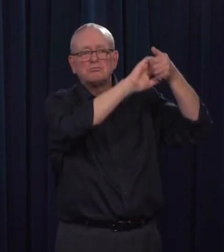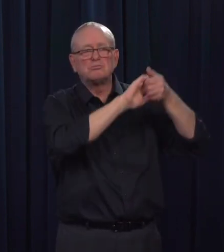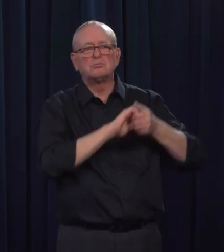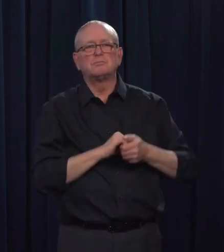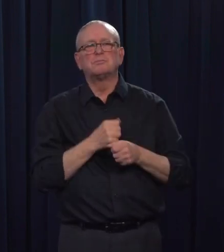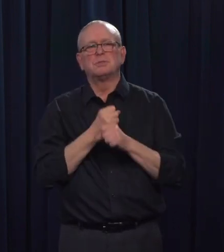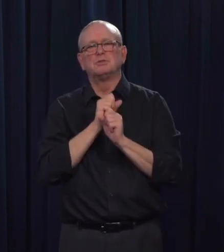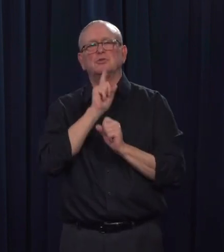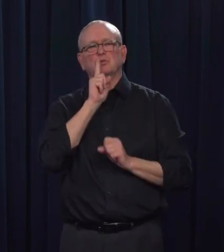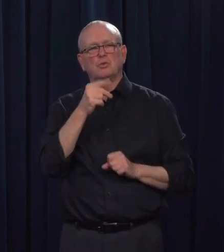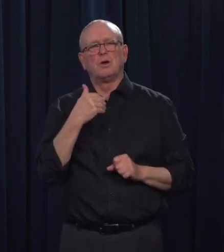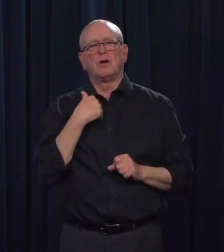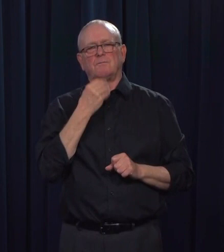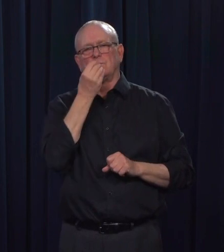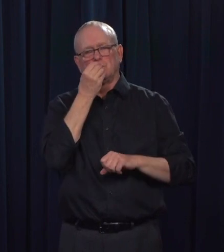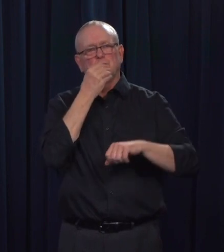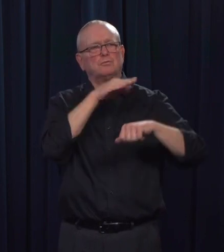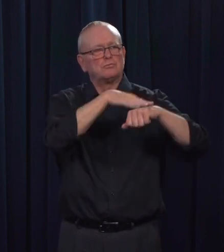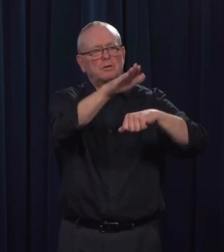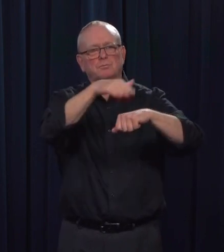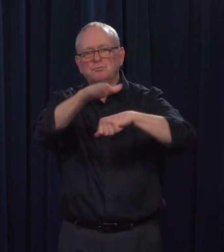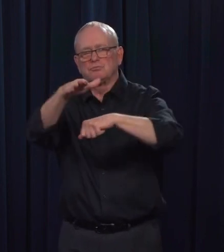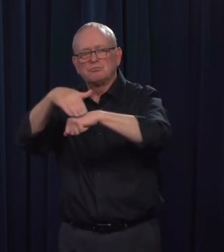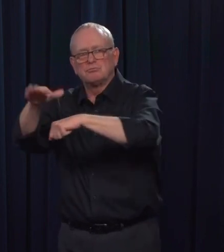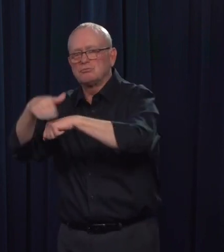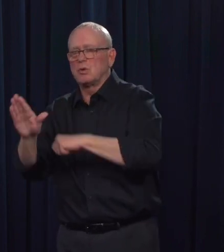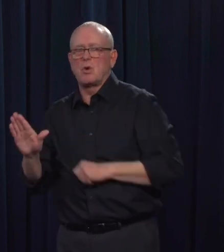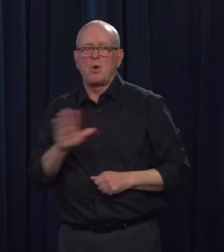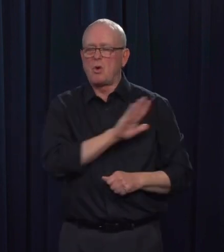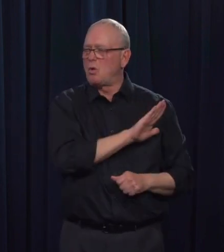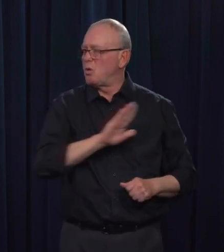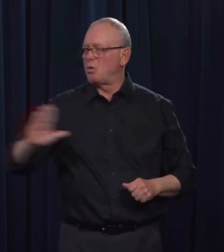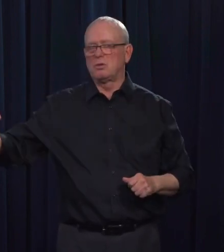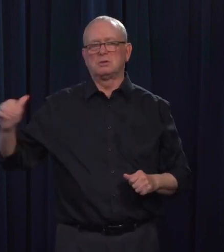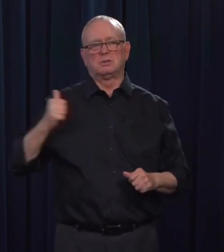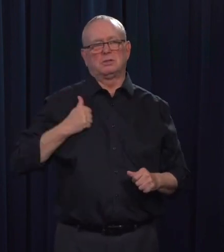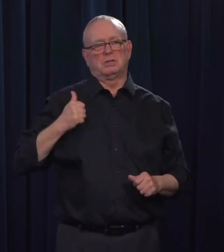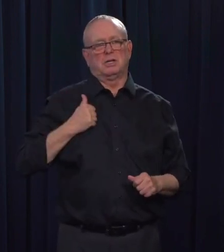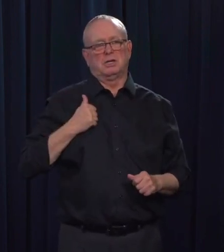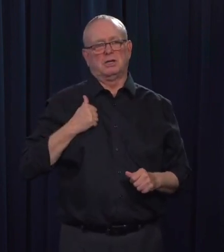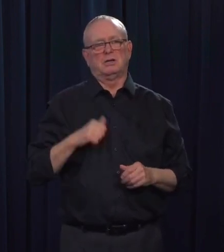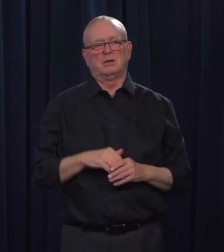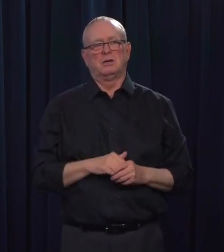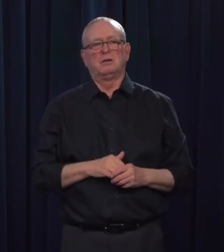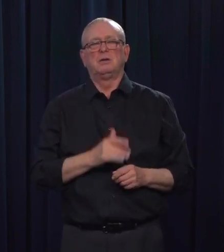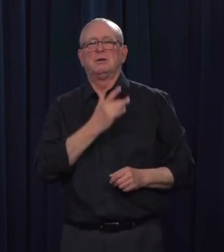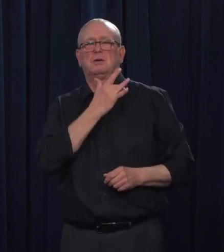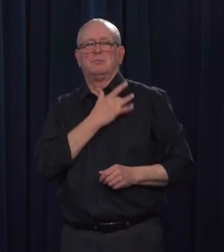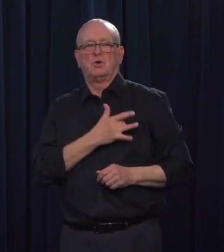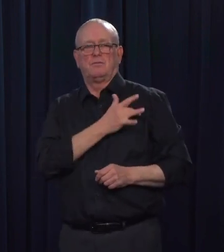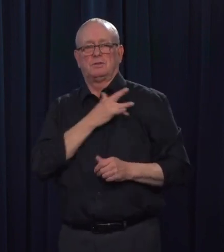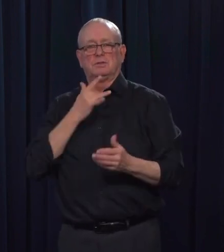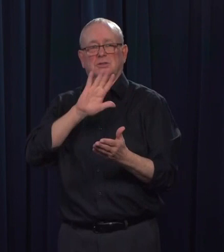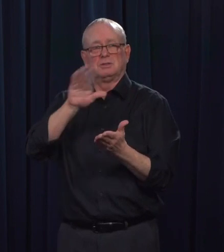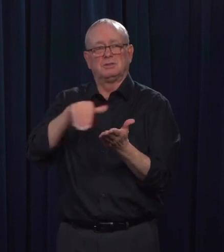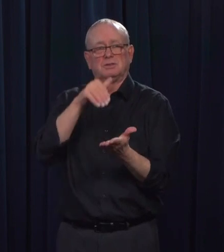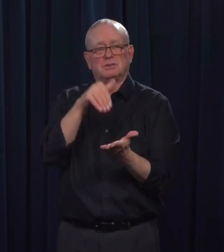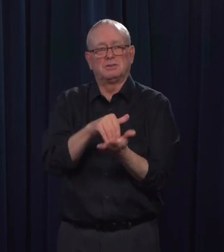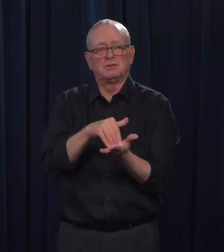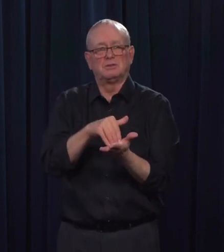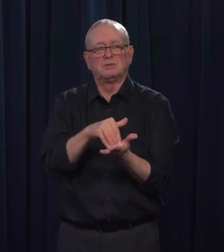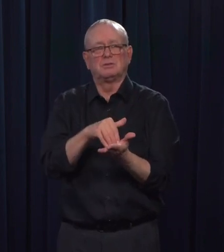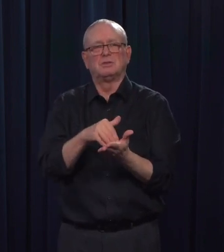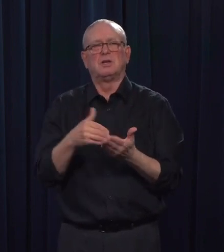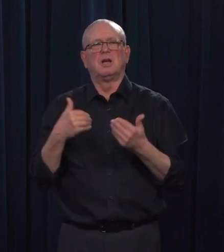remain open. At the Provincial Operations Centre, representatives from all provincial ministries, major federal